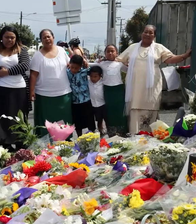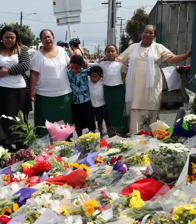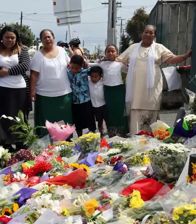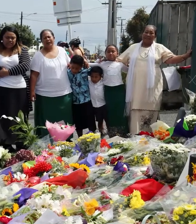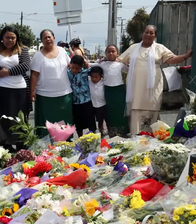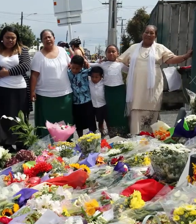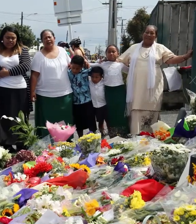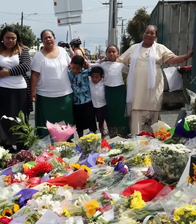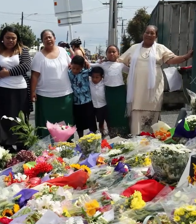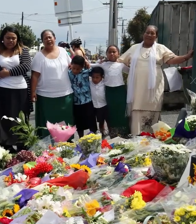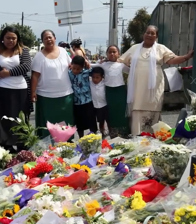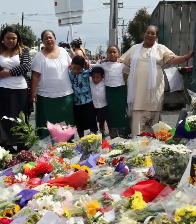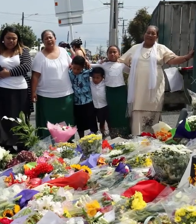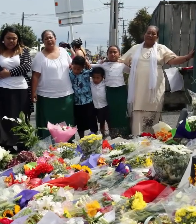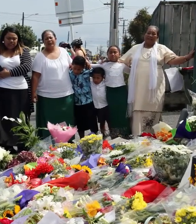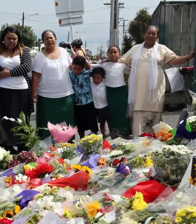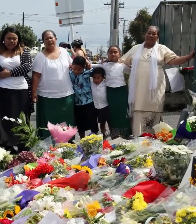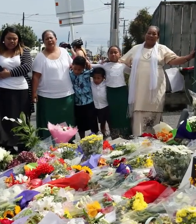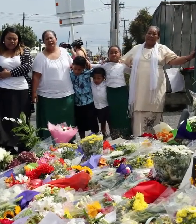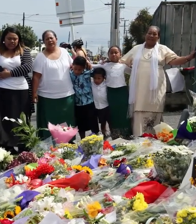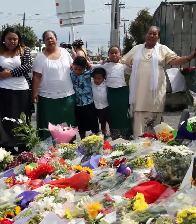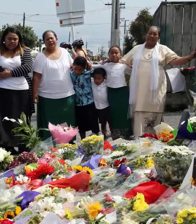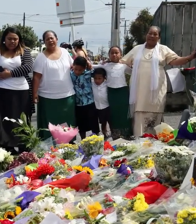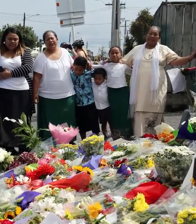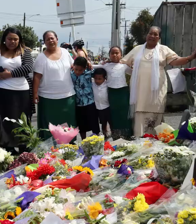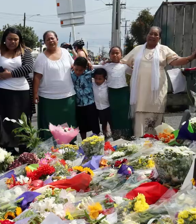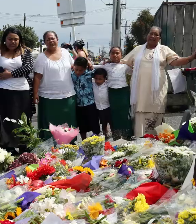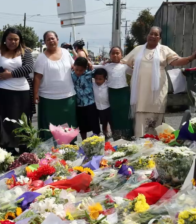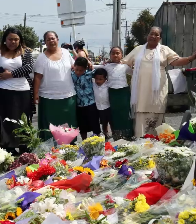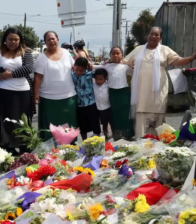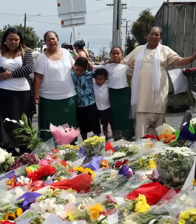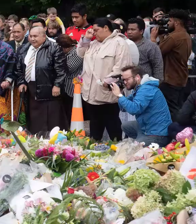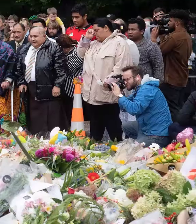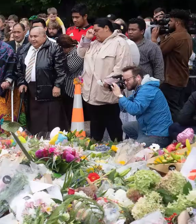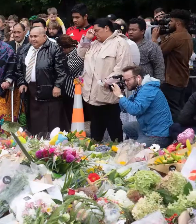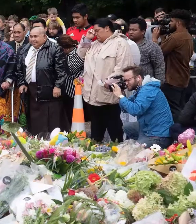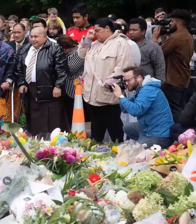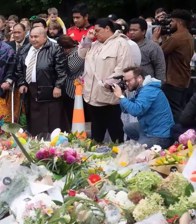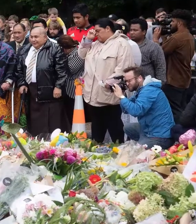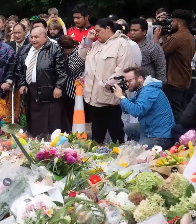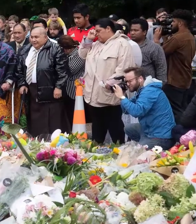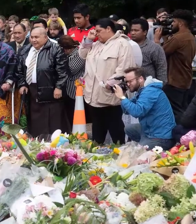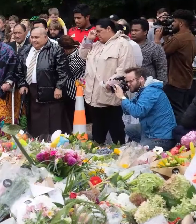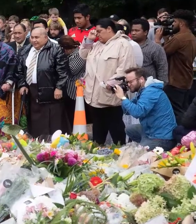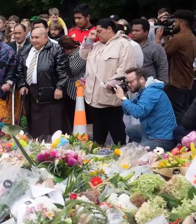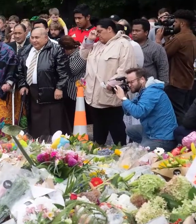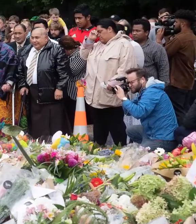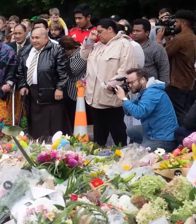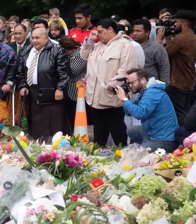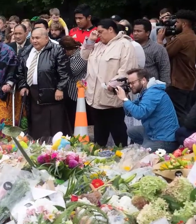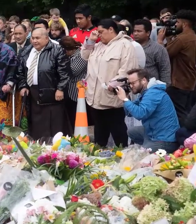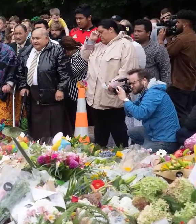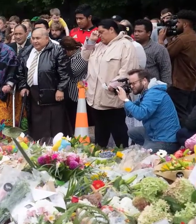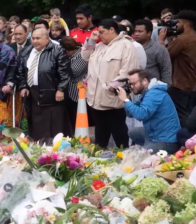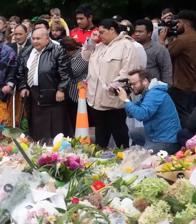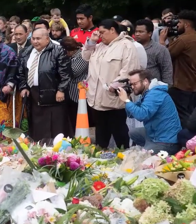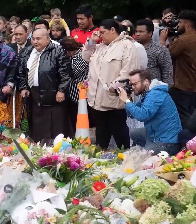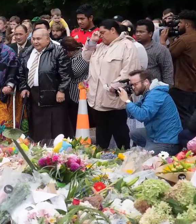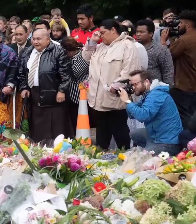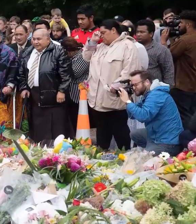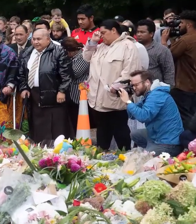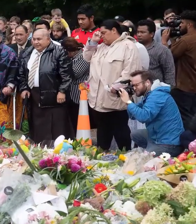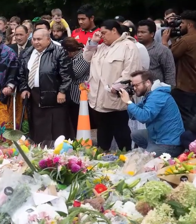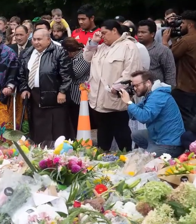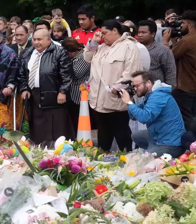of those who have been directly affected here. At the moment, we do not have a formal, we have an informal, but not a formal list, uh, of